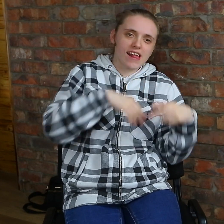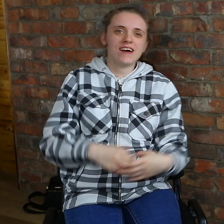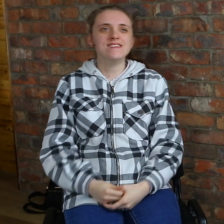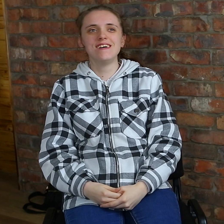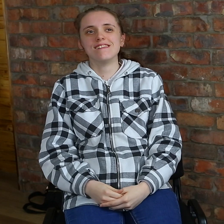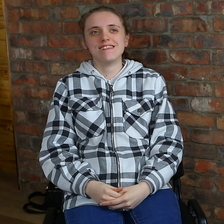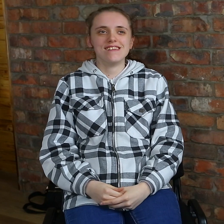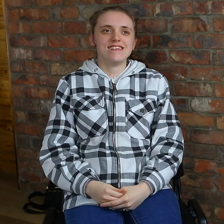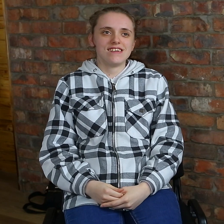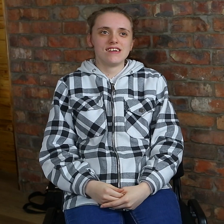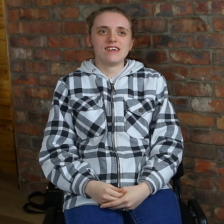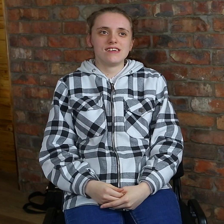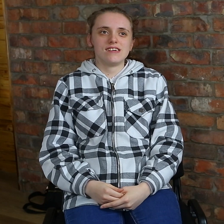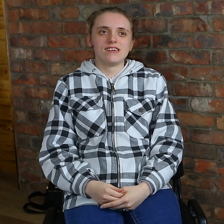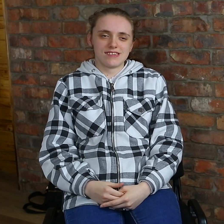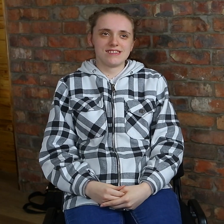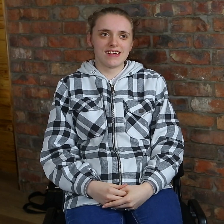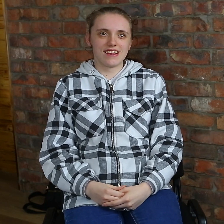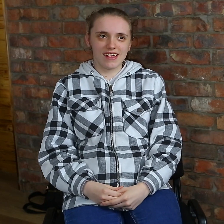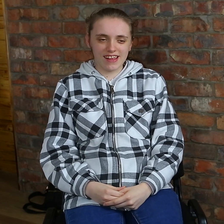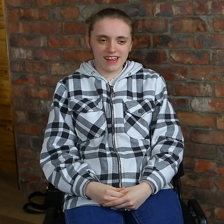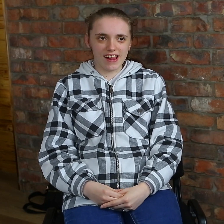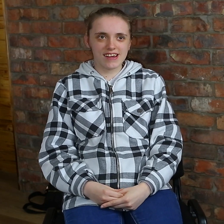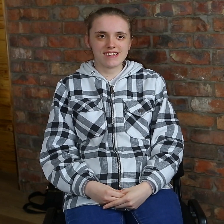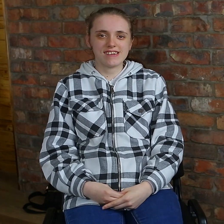go out with my mother, go out with my father. out there. I go out there.